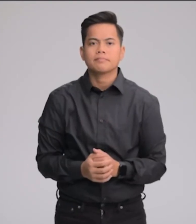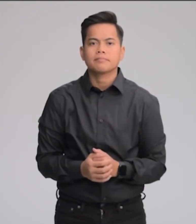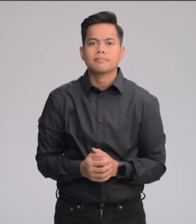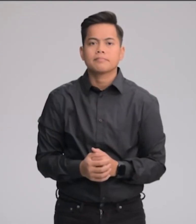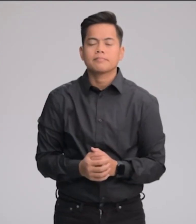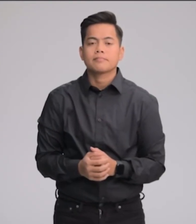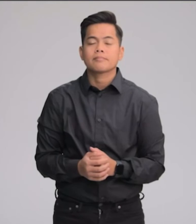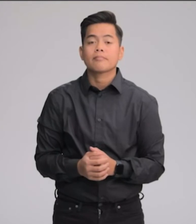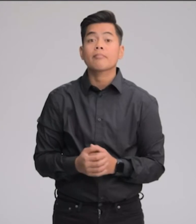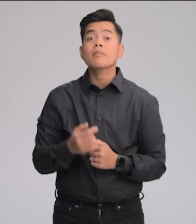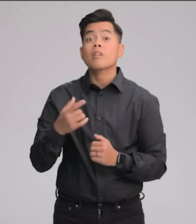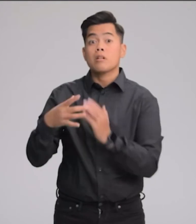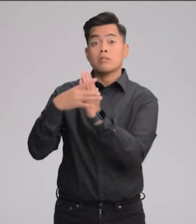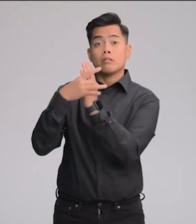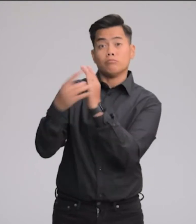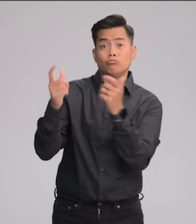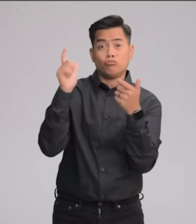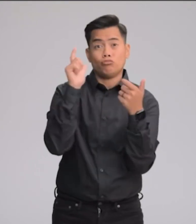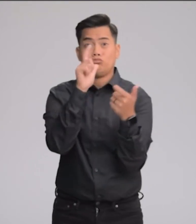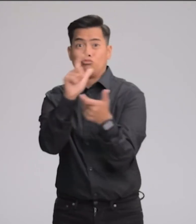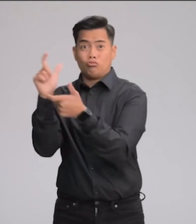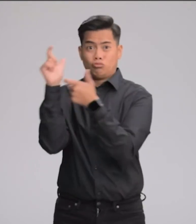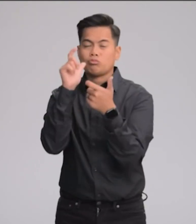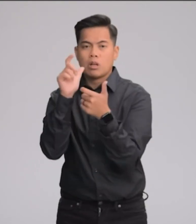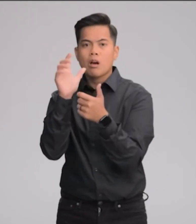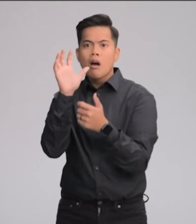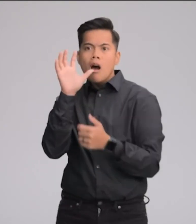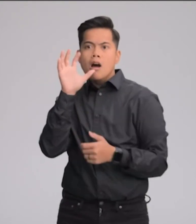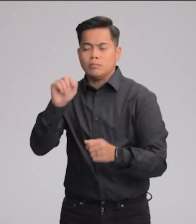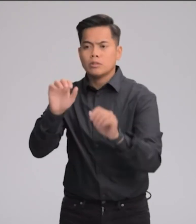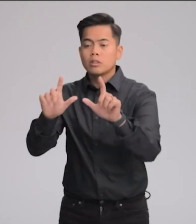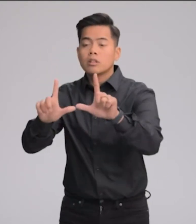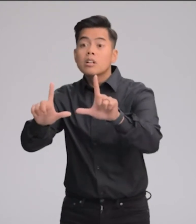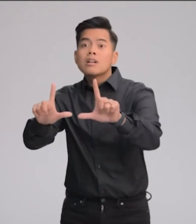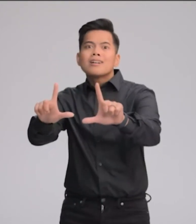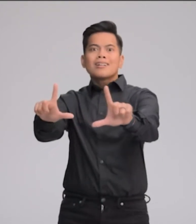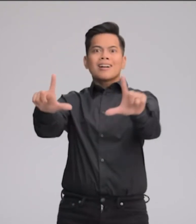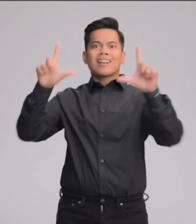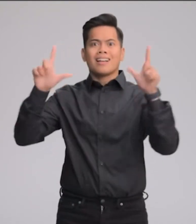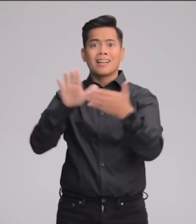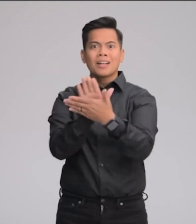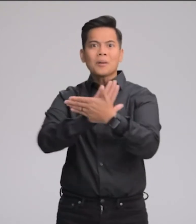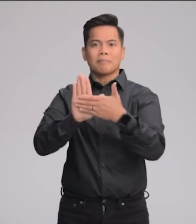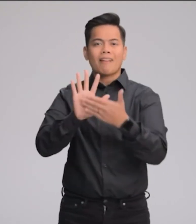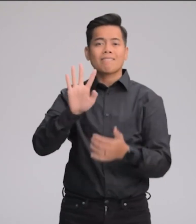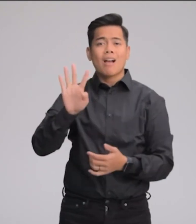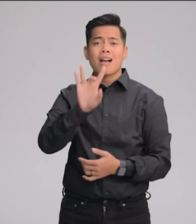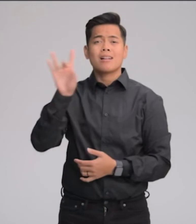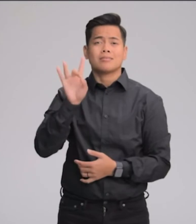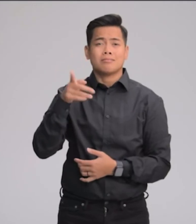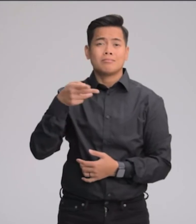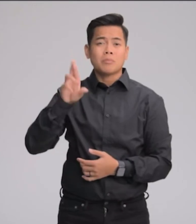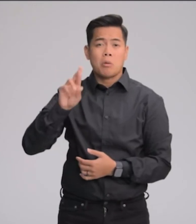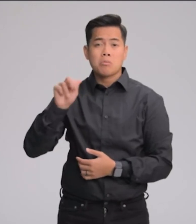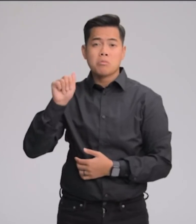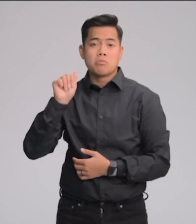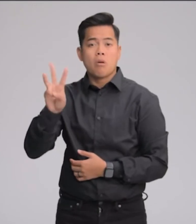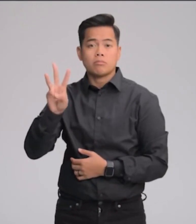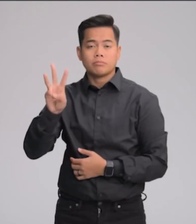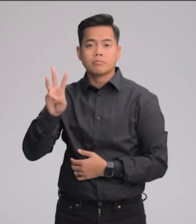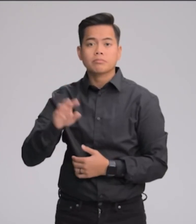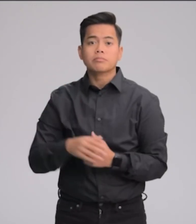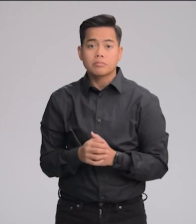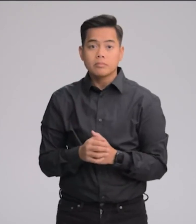And now, pro photographers will be able to capture an uncompressed 48-megapixel pro-raw image, giving you